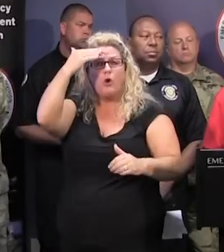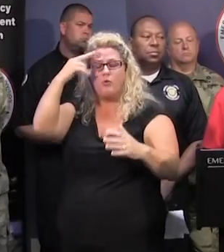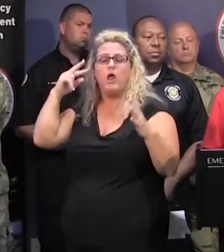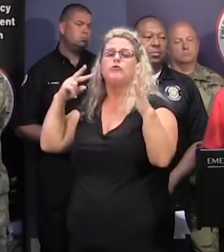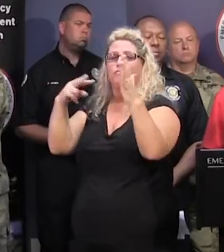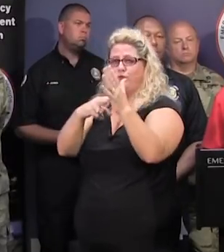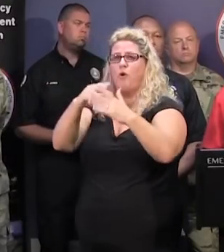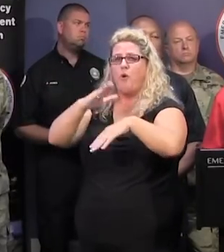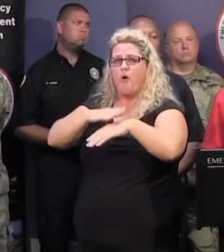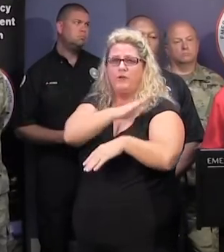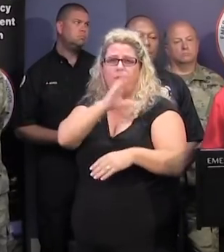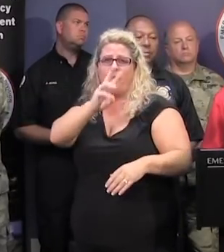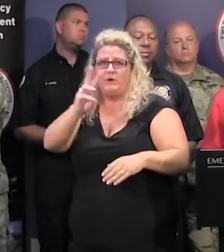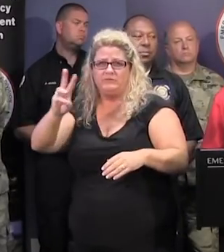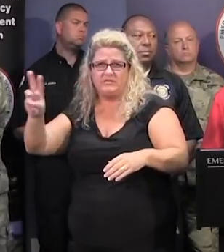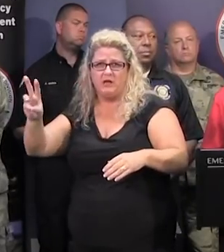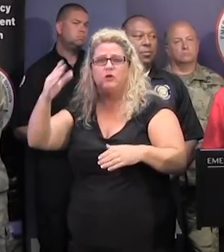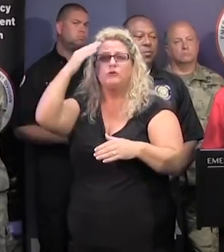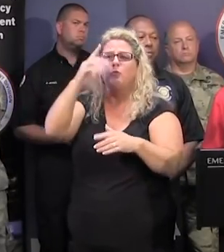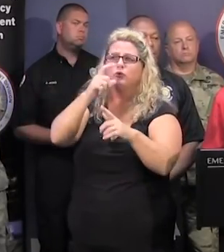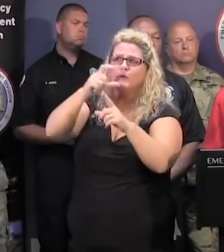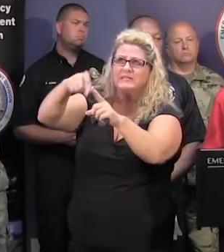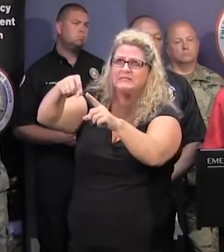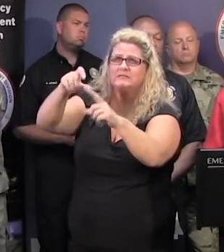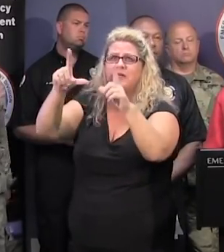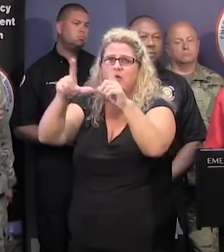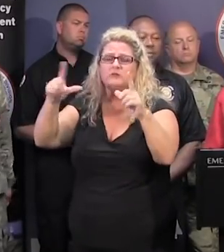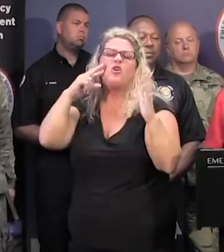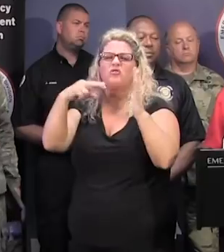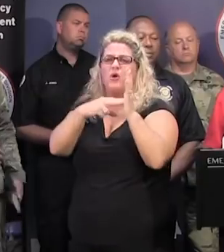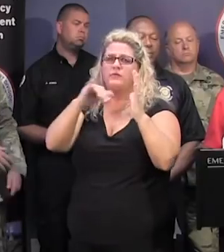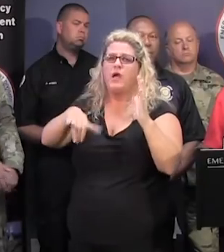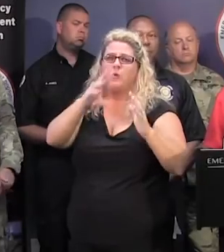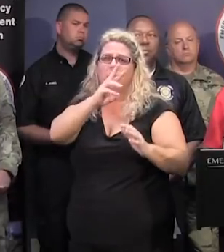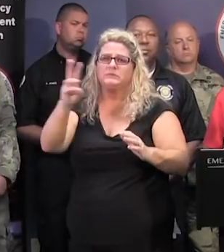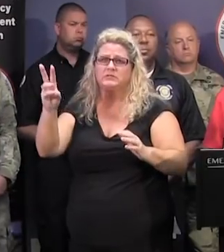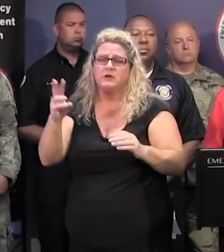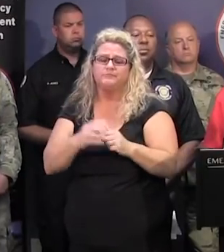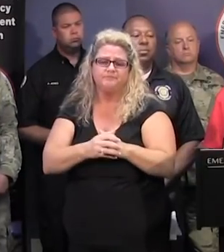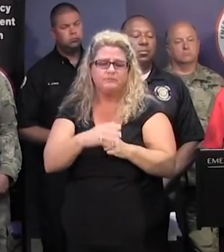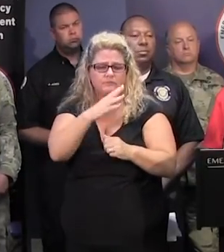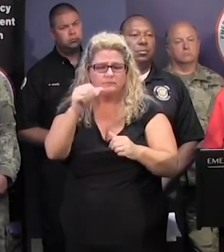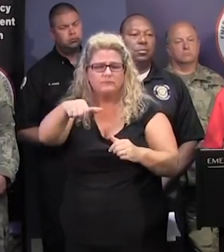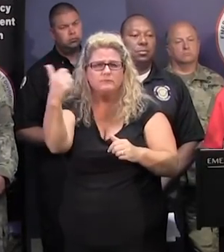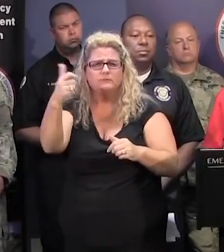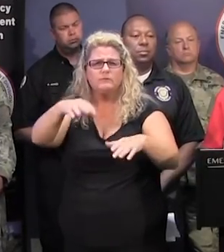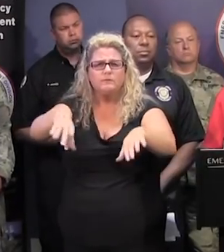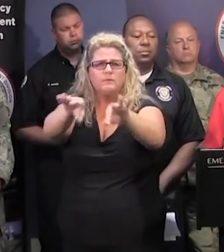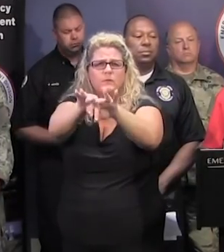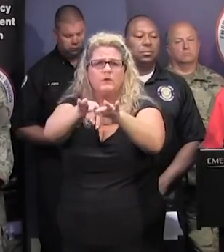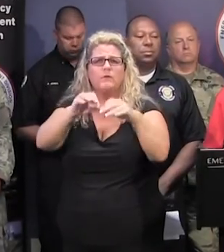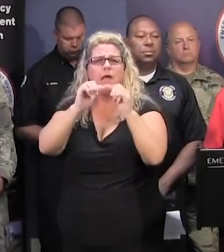look up licensees and who needs to be licensed at that website. We do also have an important message about how